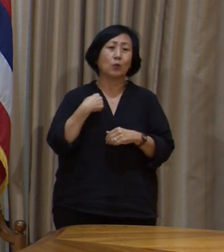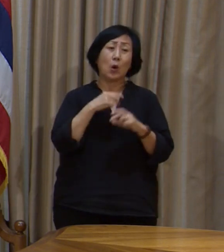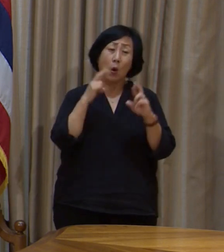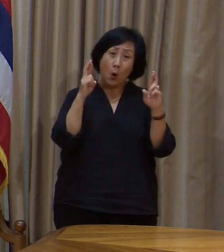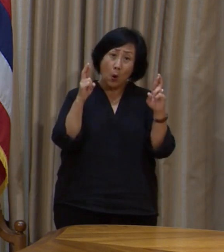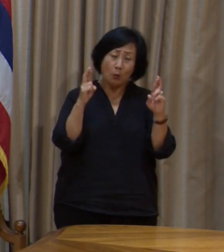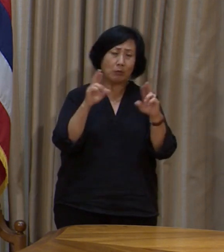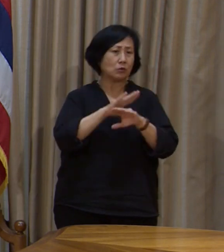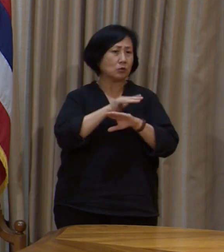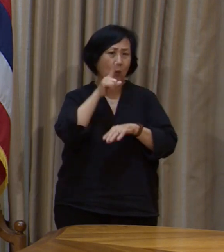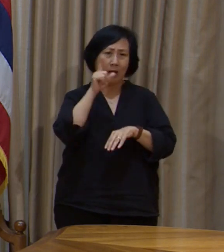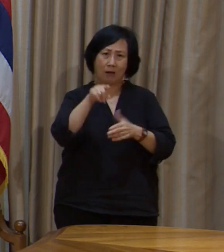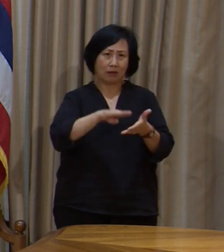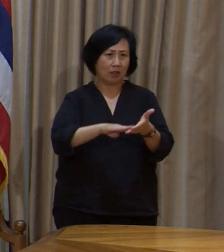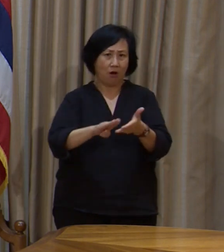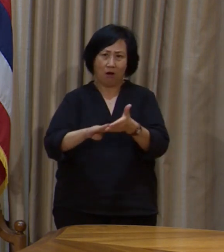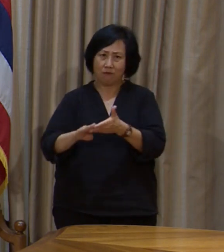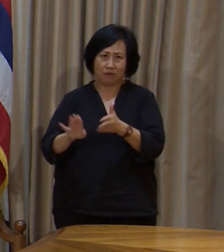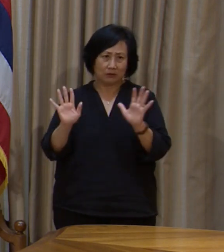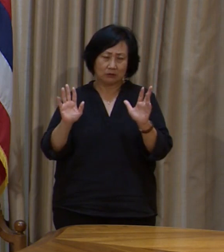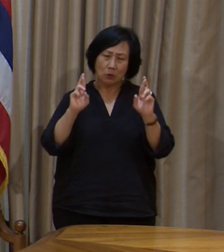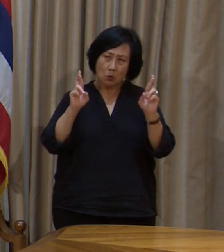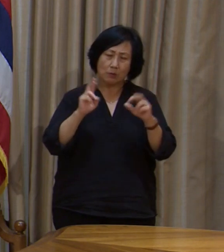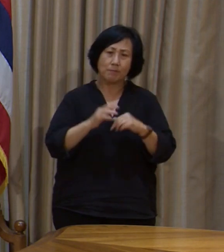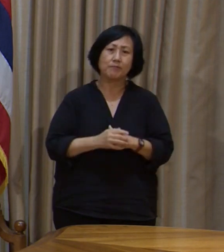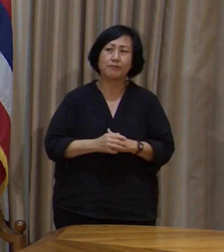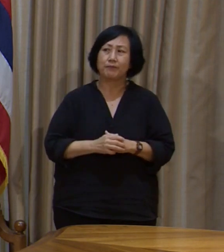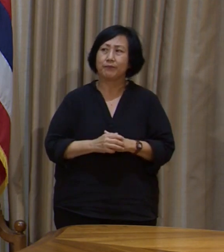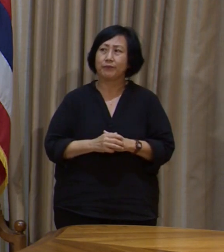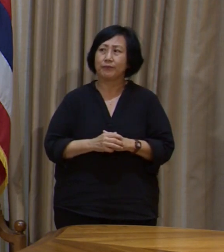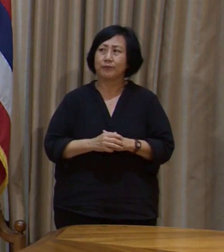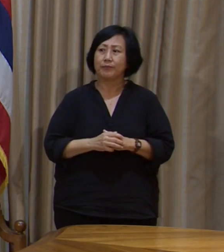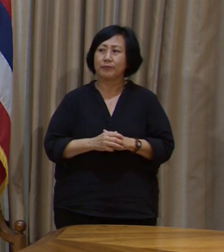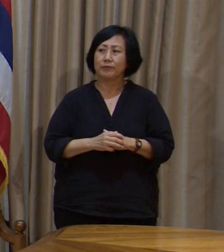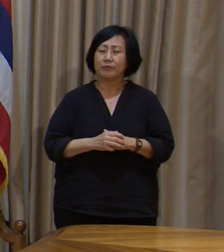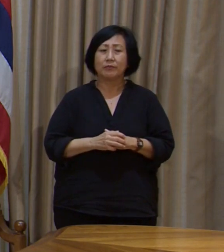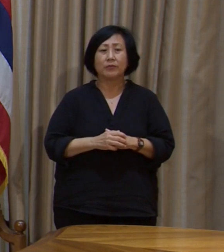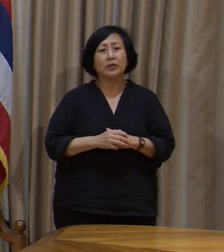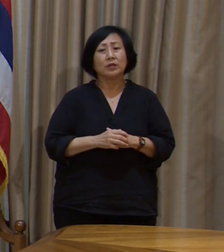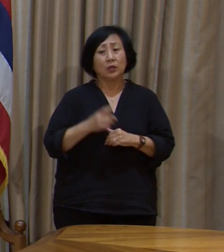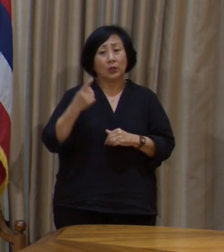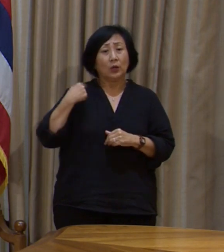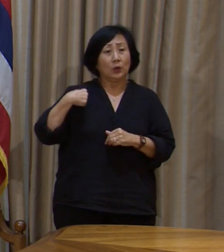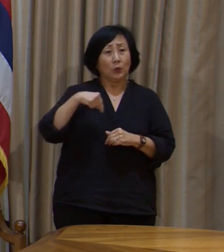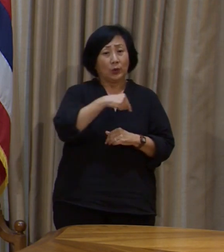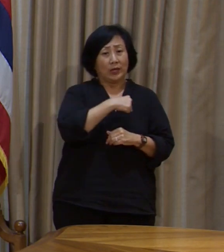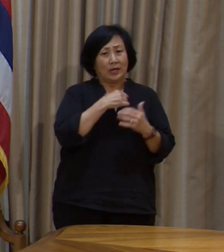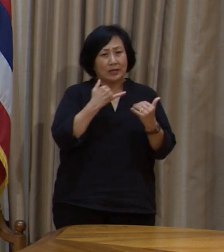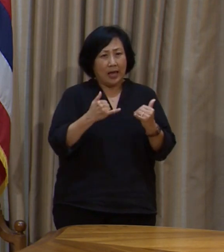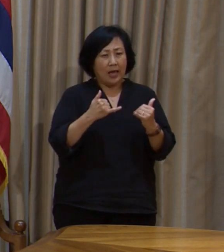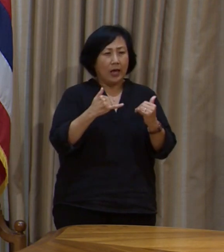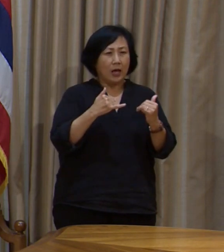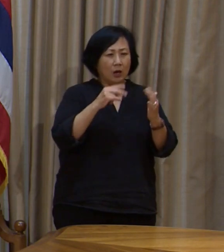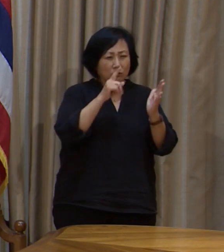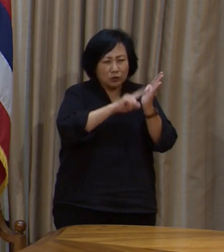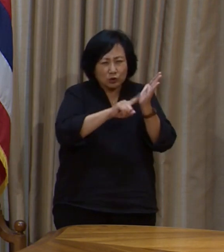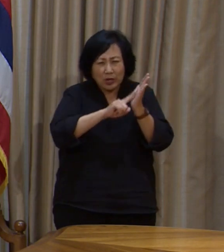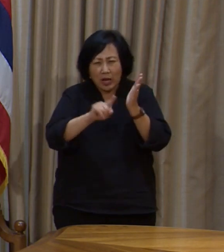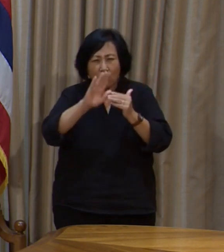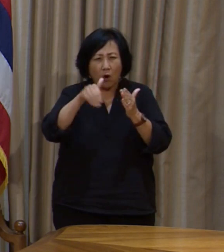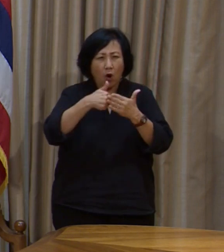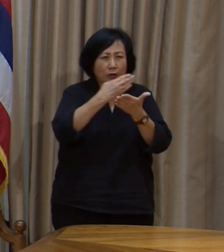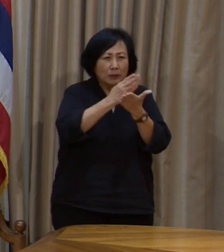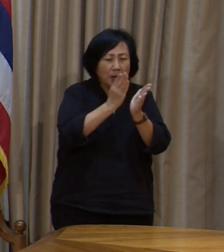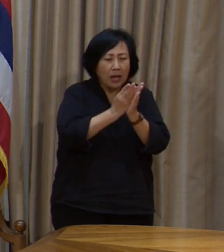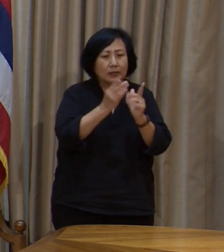we don't have to lay employees off. You know, we are going through and finalizing the